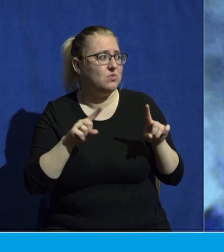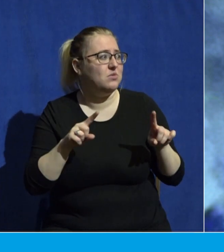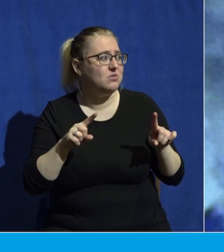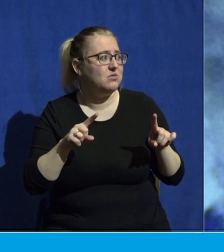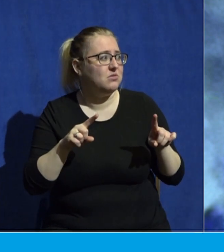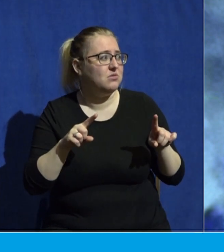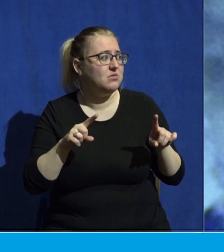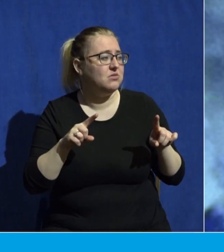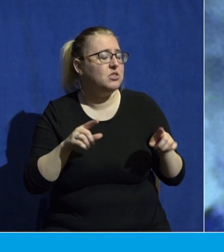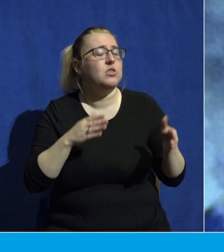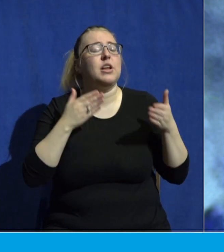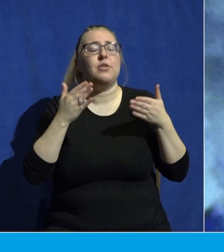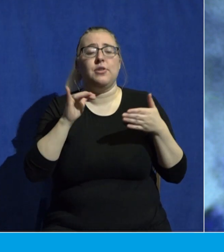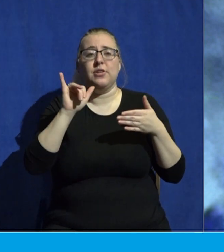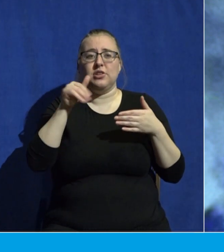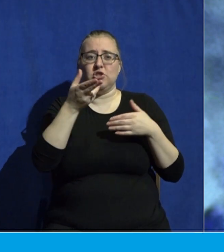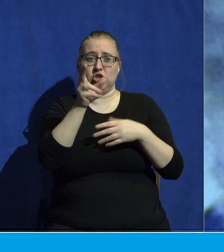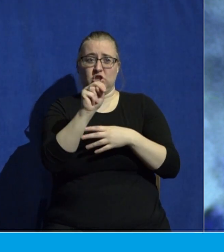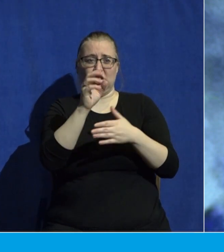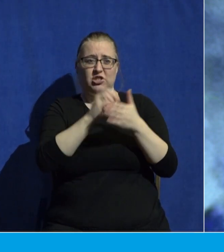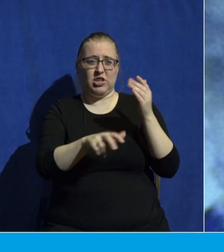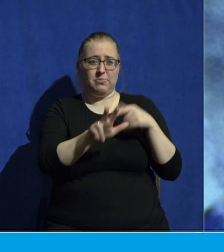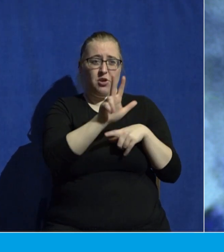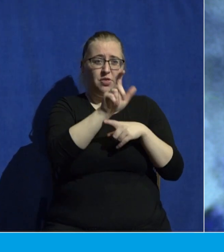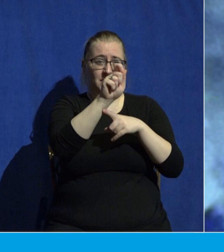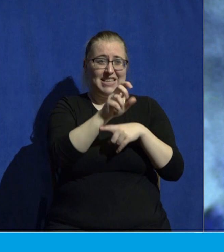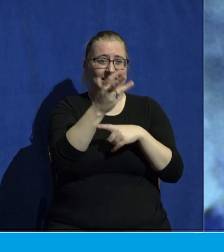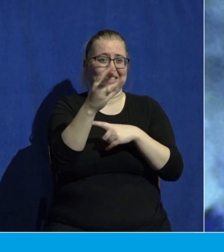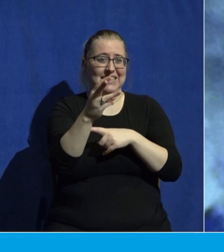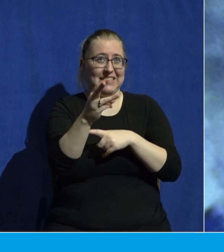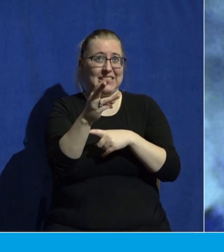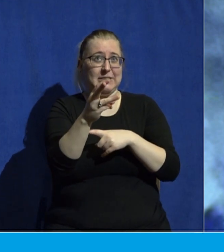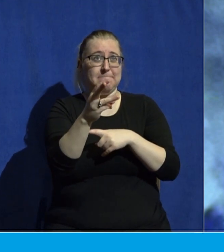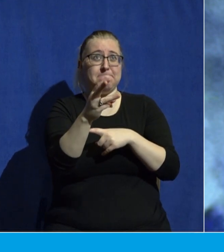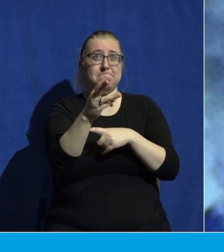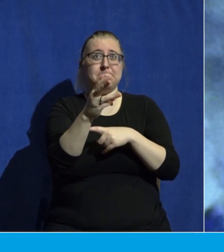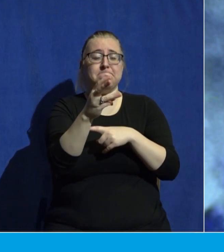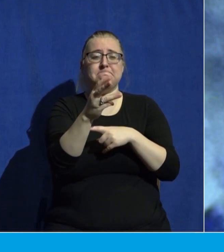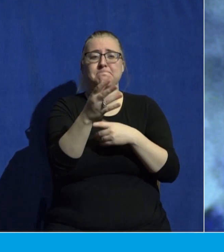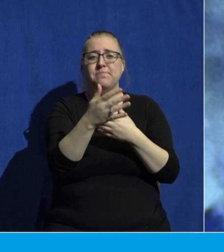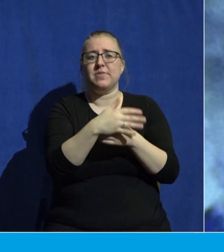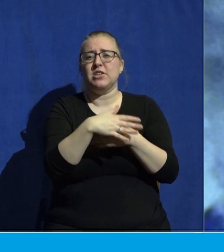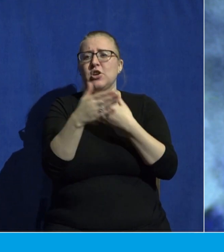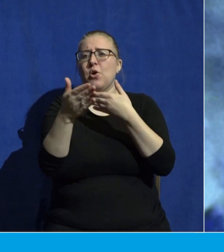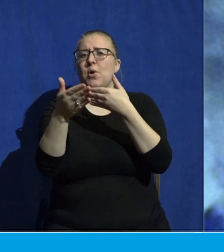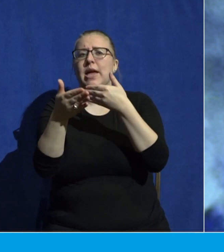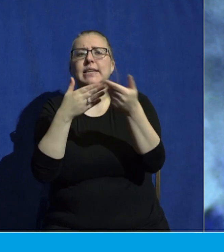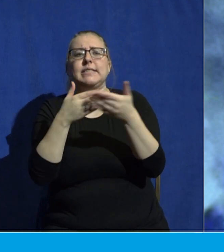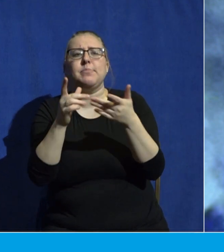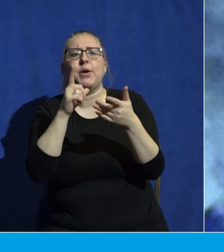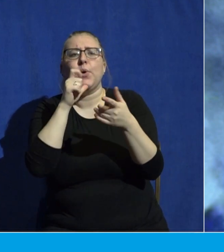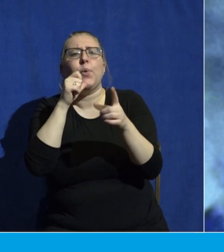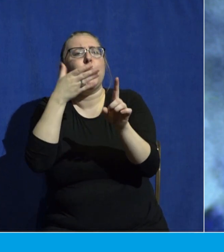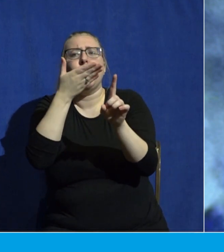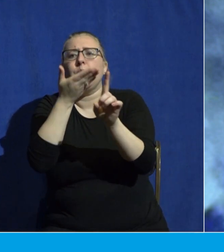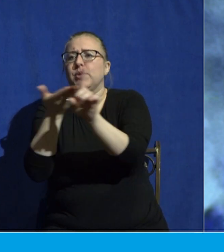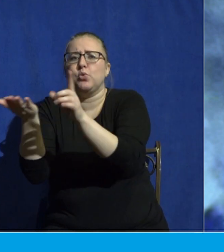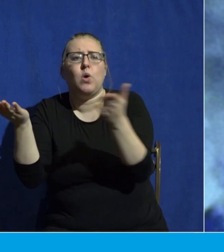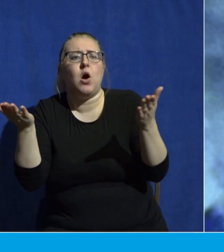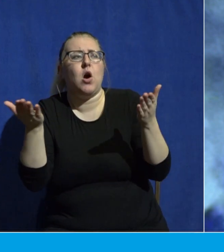3, verse 16. Regardless of who you are, of what you've come through, no matter where you find yourself today, this